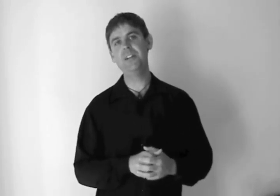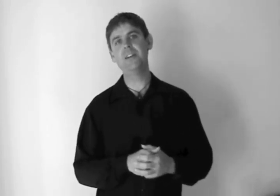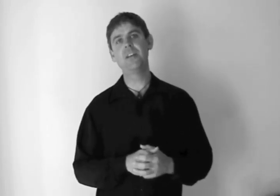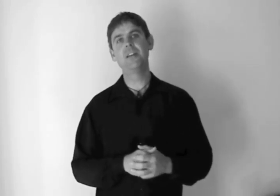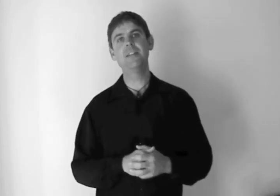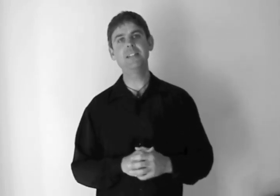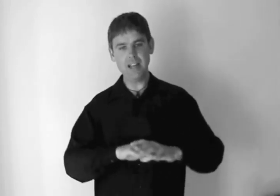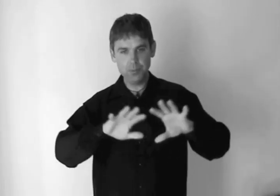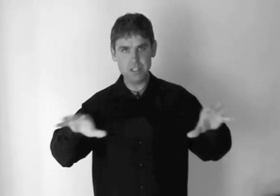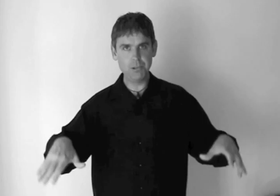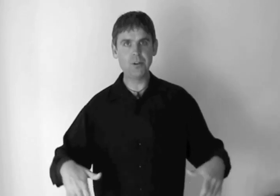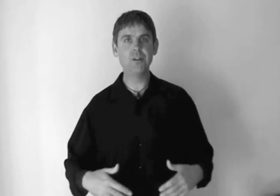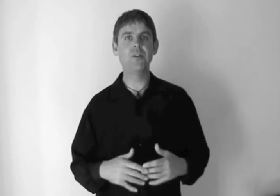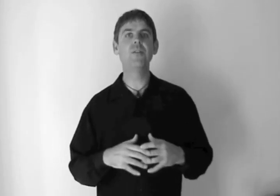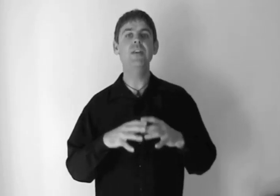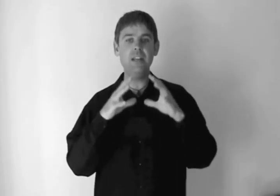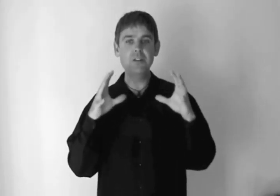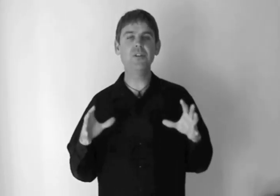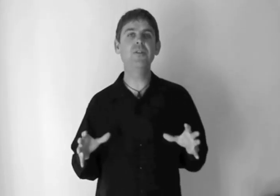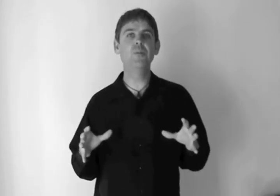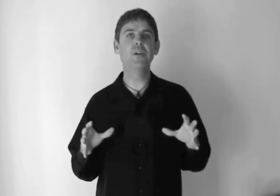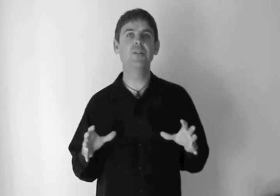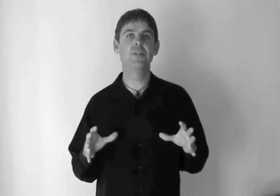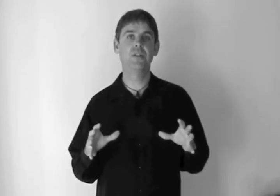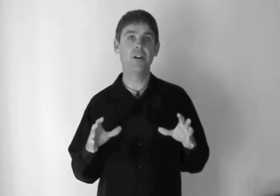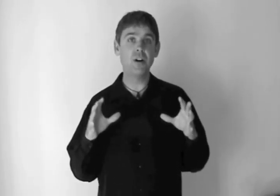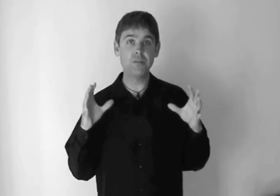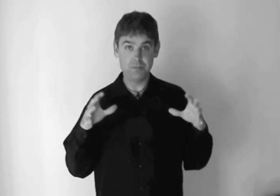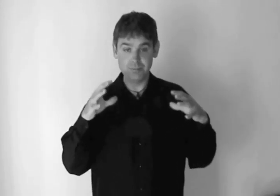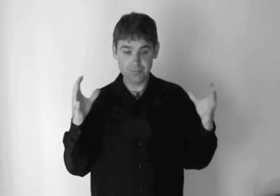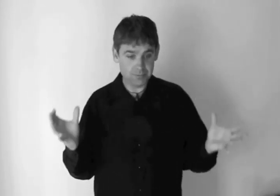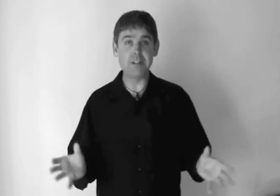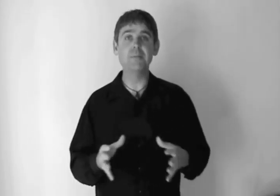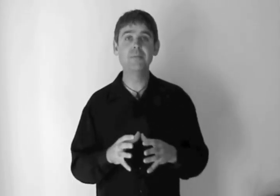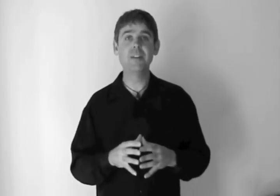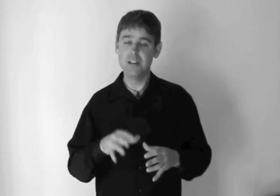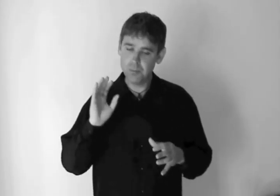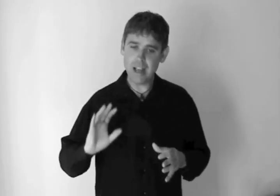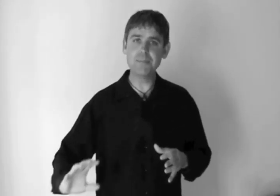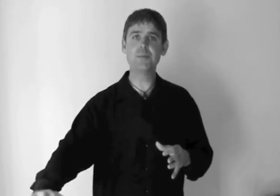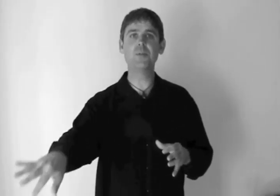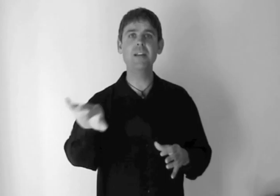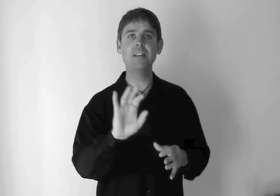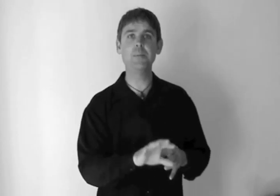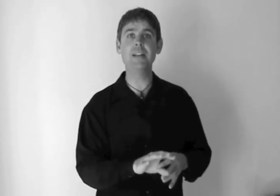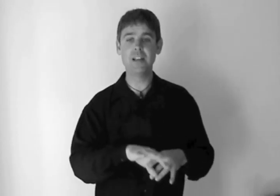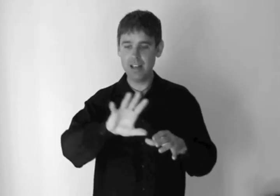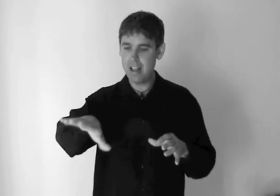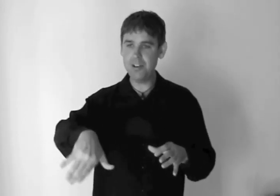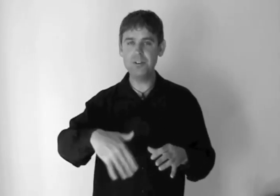videos that start to explore the internal world of rhythm. What happens between these beats and how you